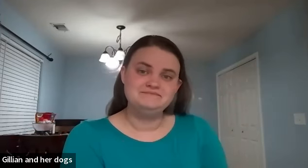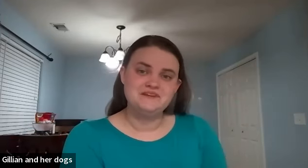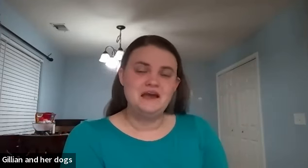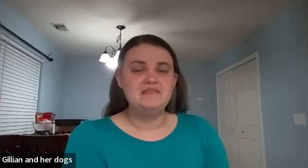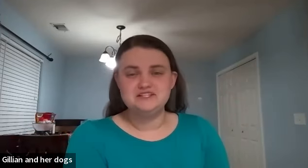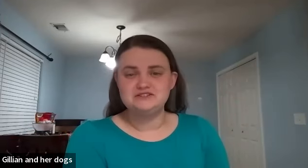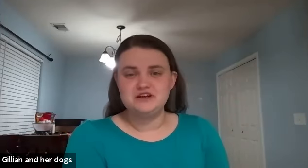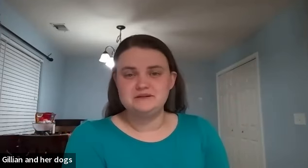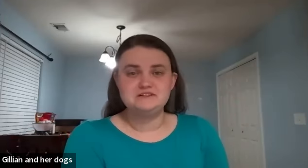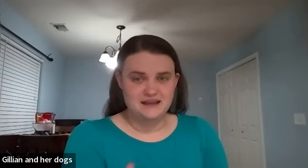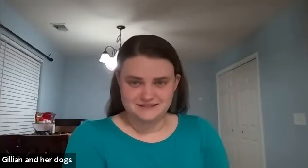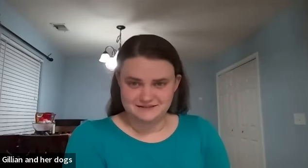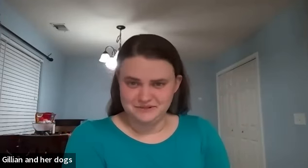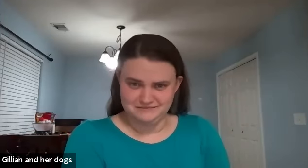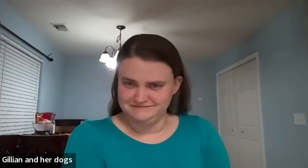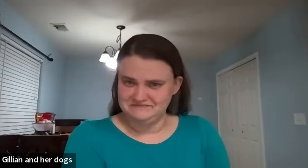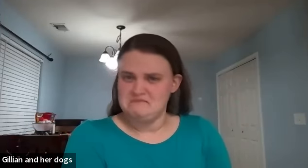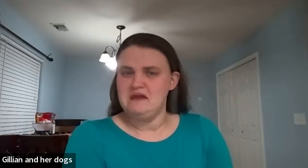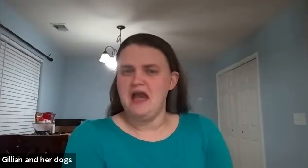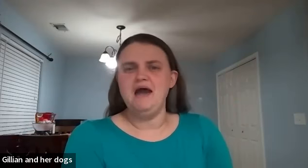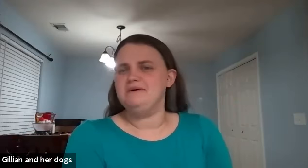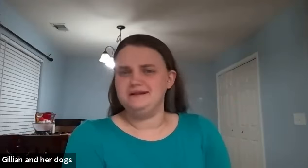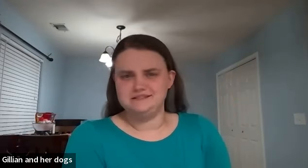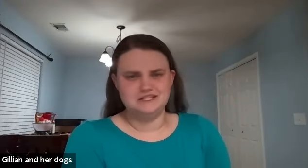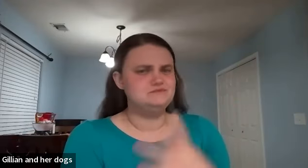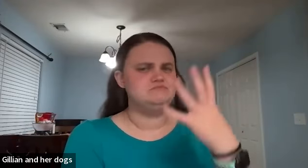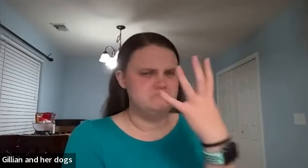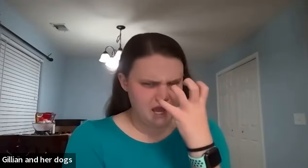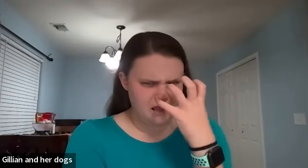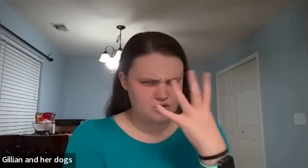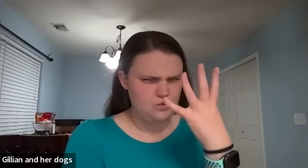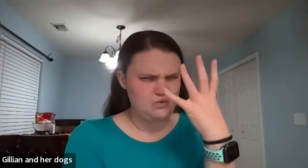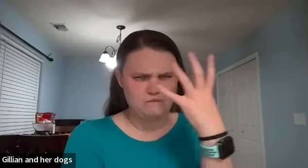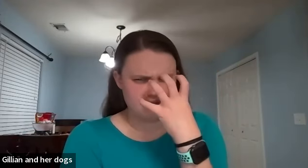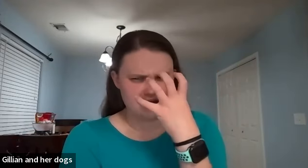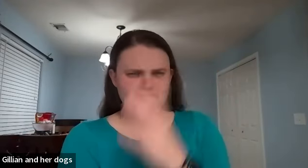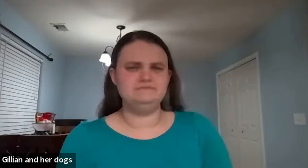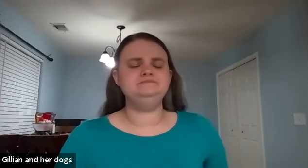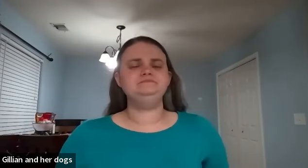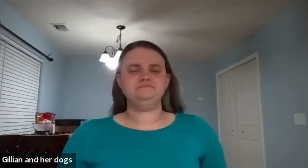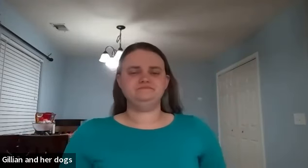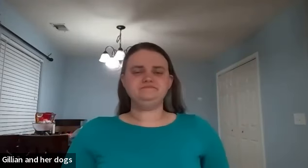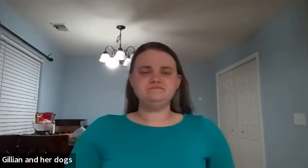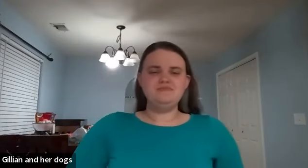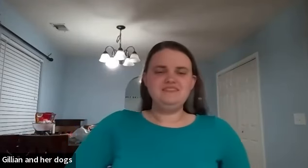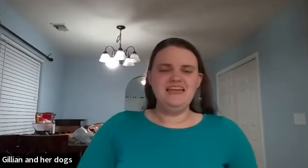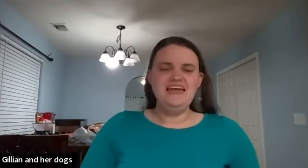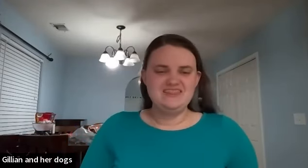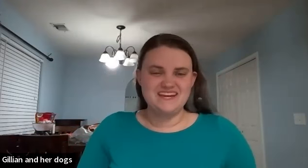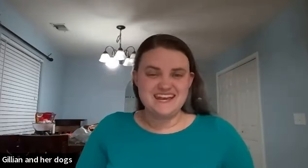unless you're trying to be sarcastic but i would not suggest mad mad the